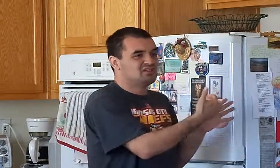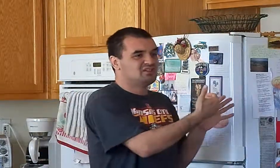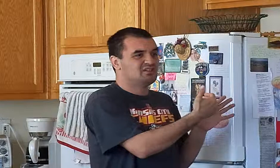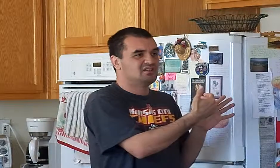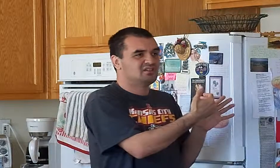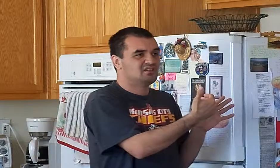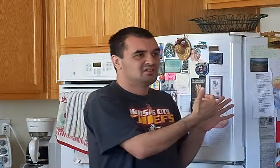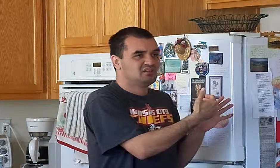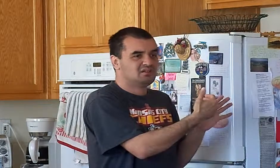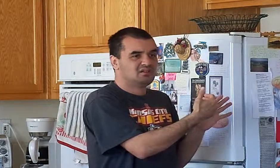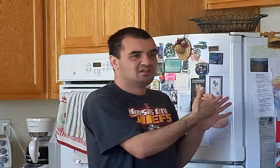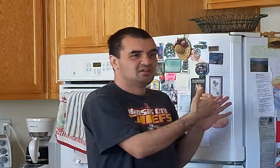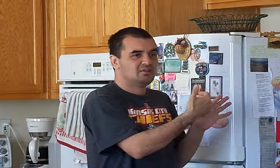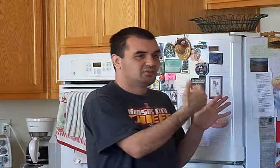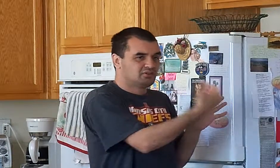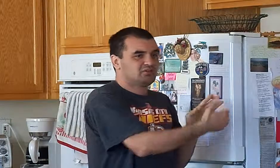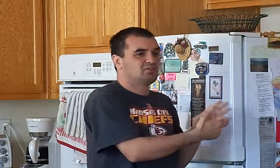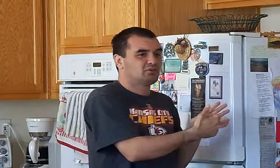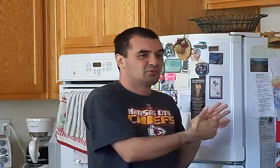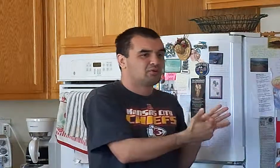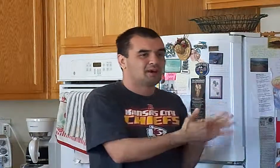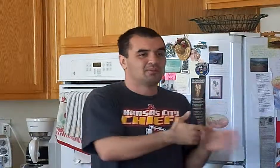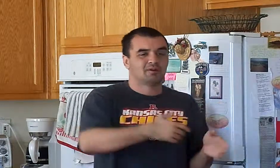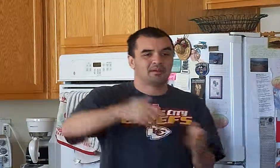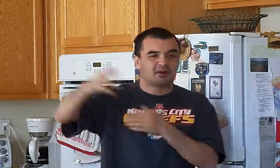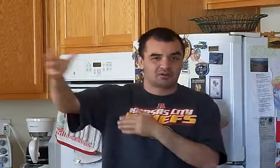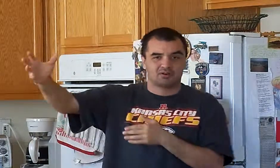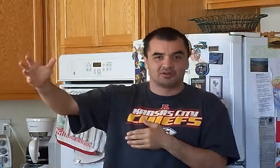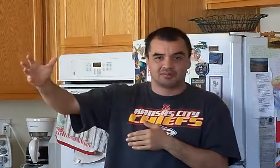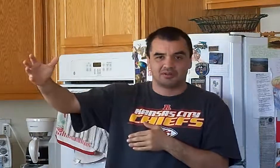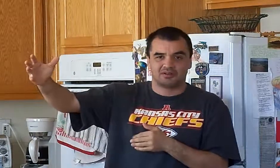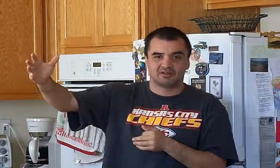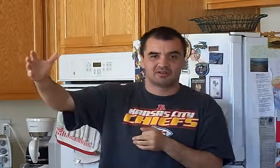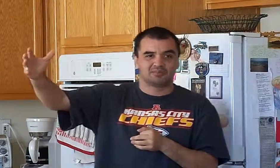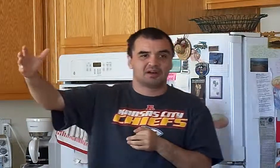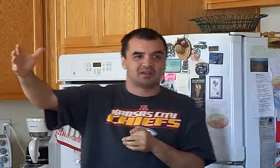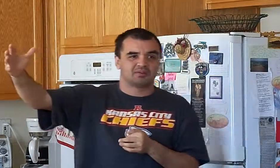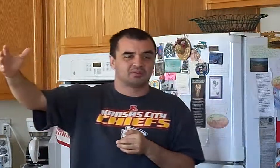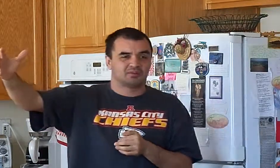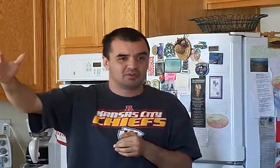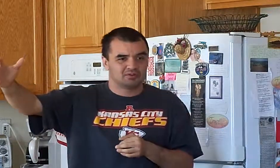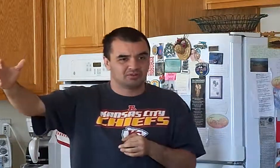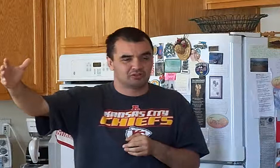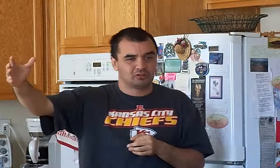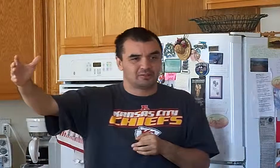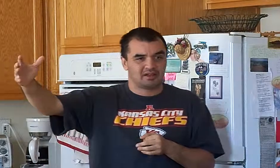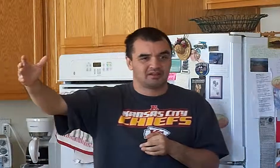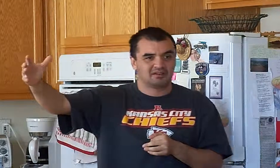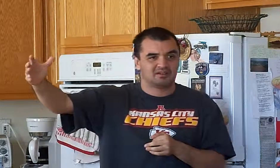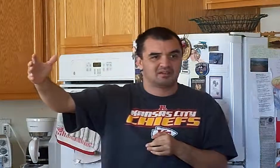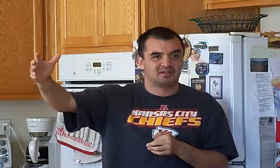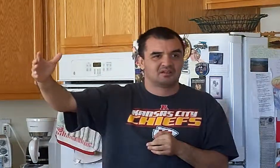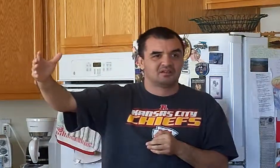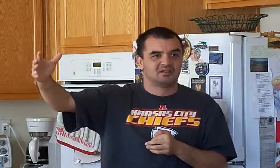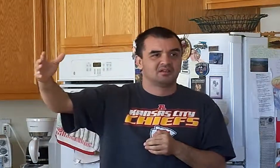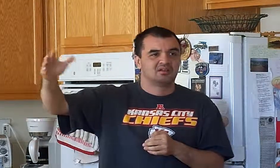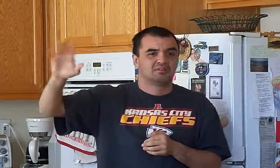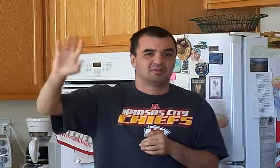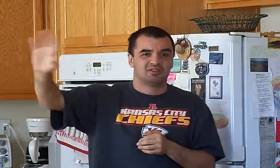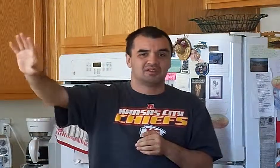was turned into a robot while Power Girl was put into the spotlight with Superman. But then